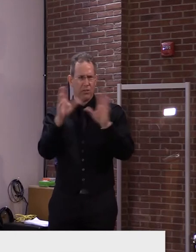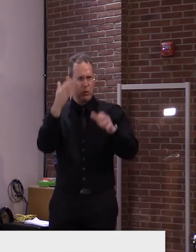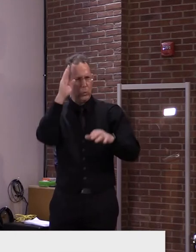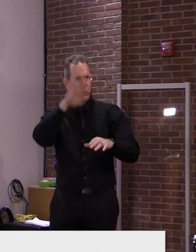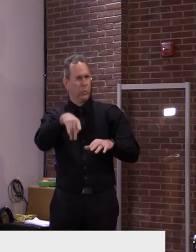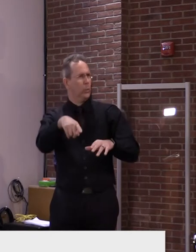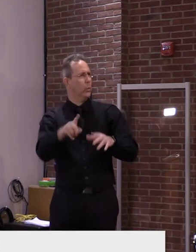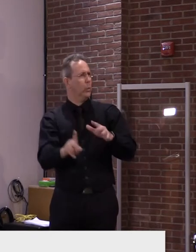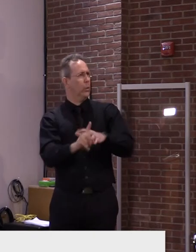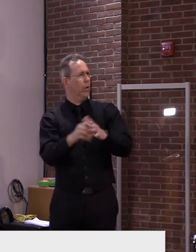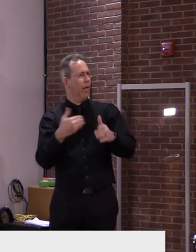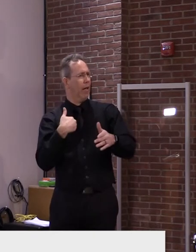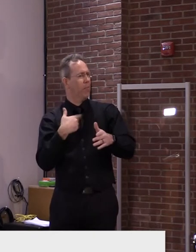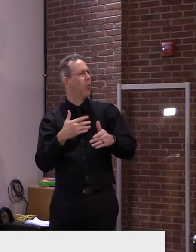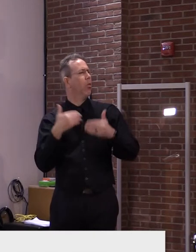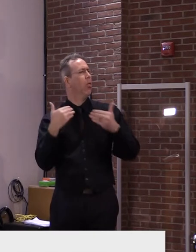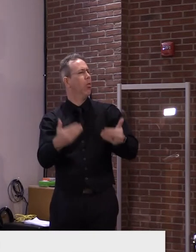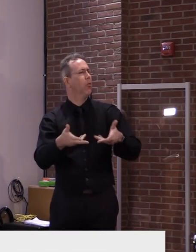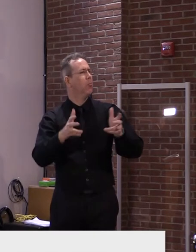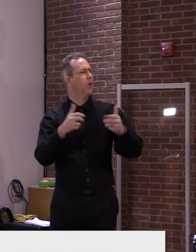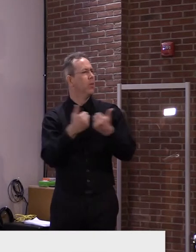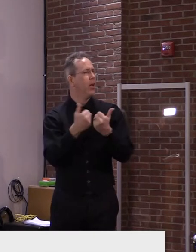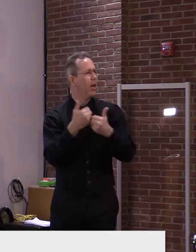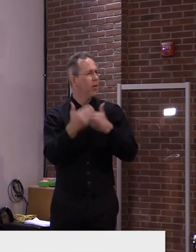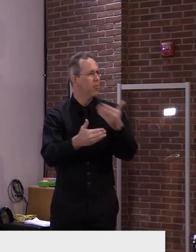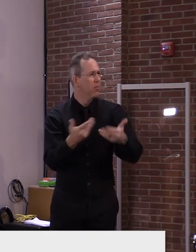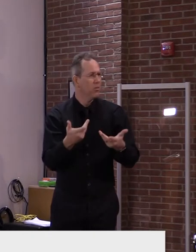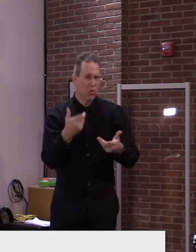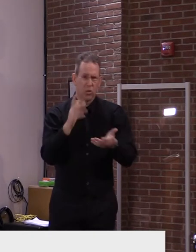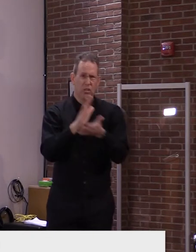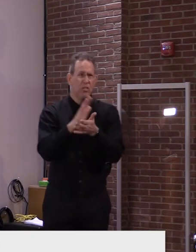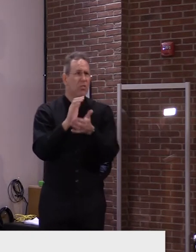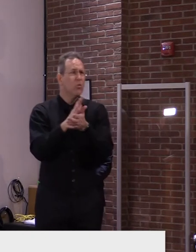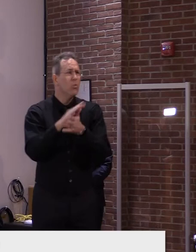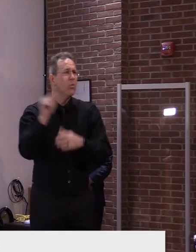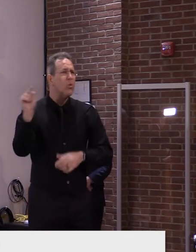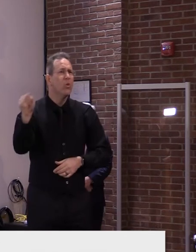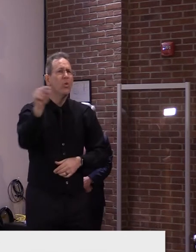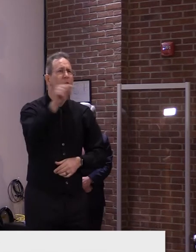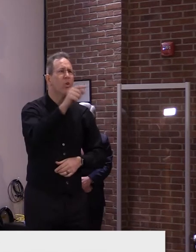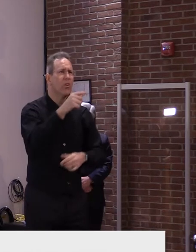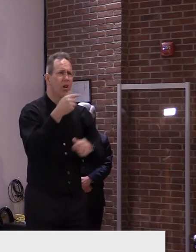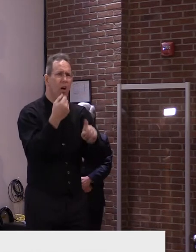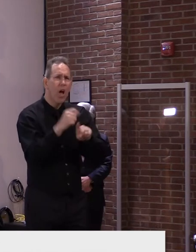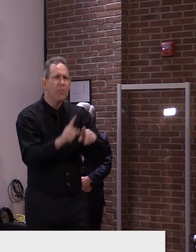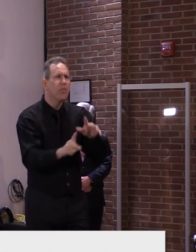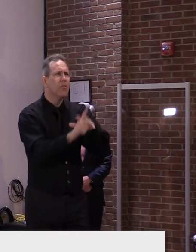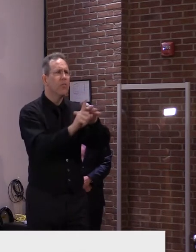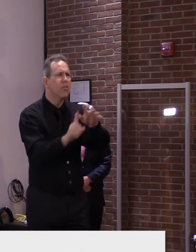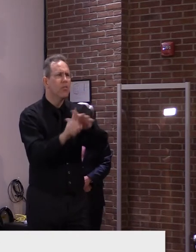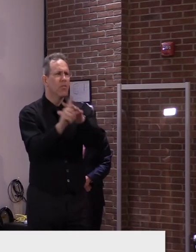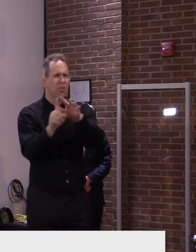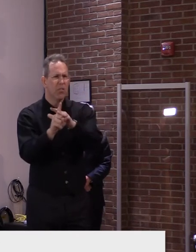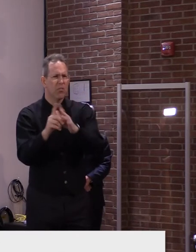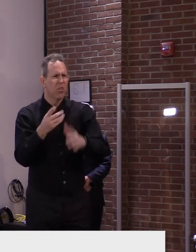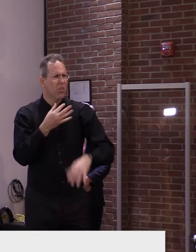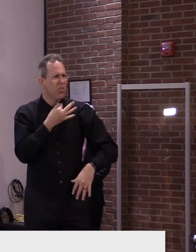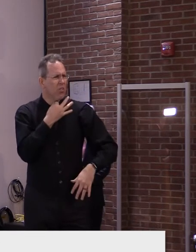has identified a new outbreak. But I'm, I'm wondering as far as participants at that game,